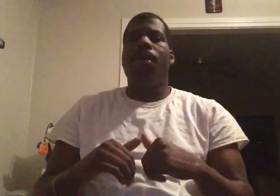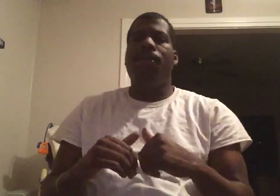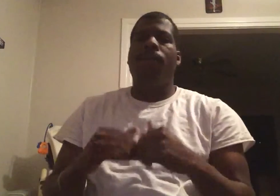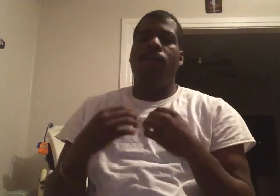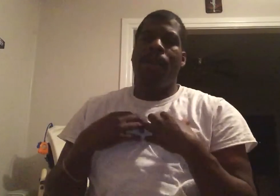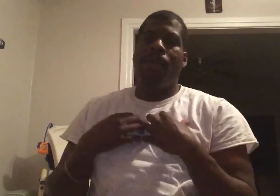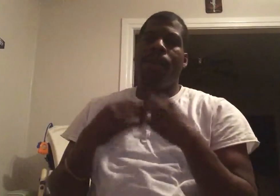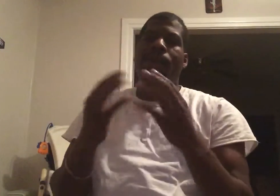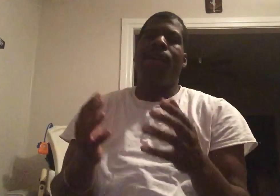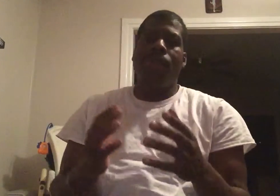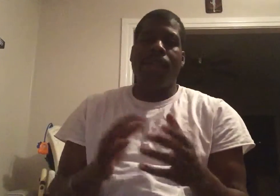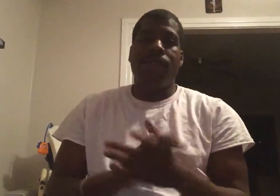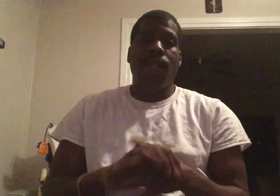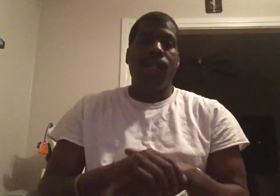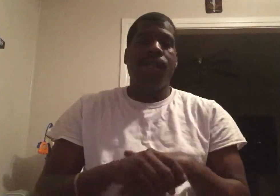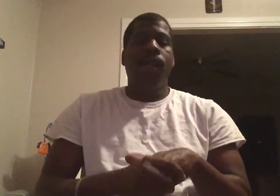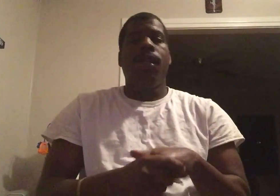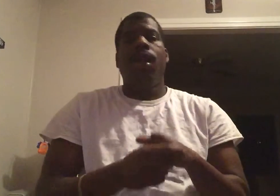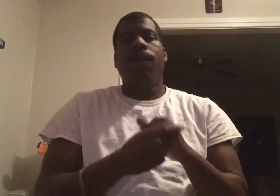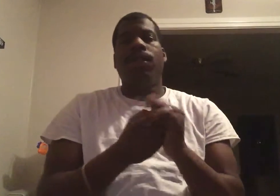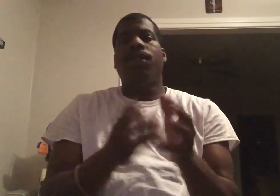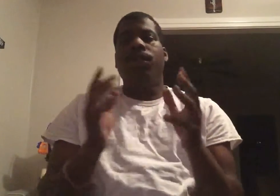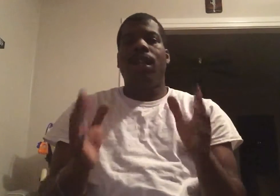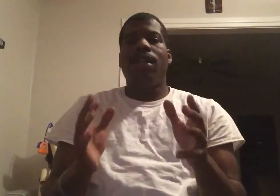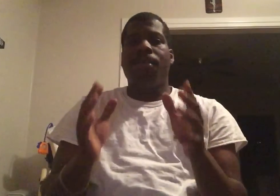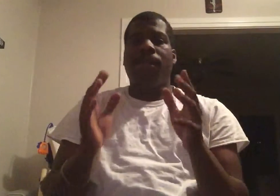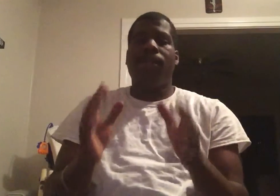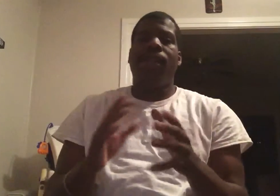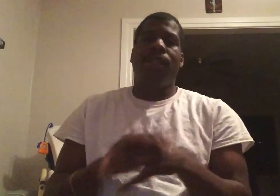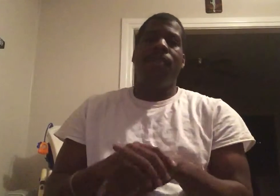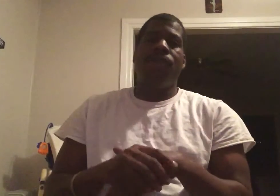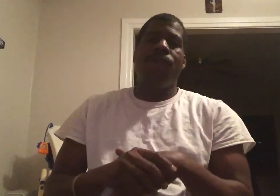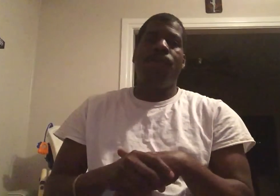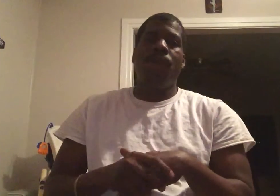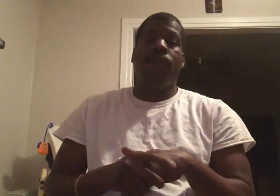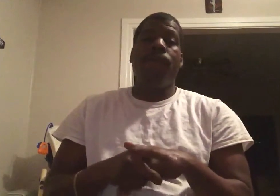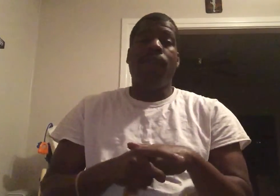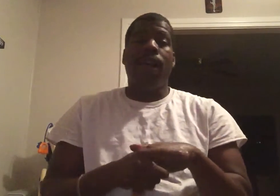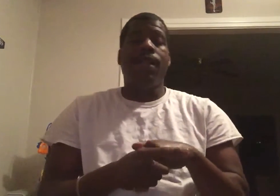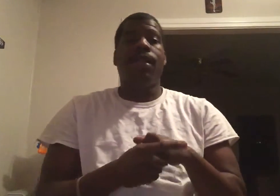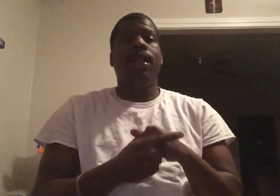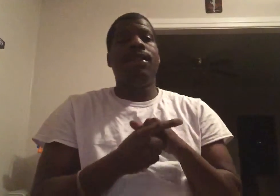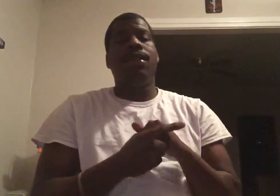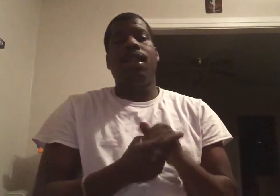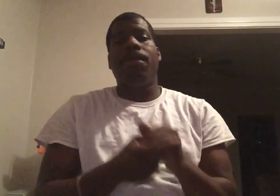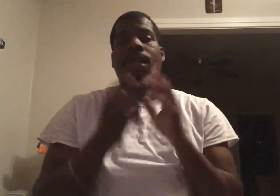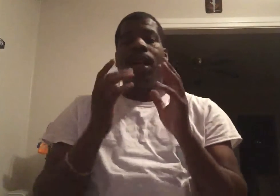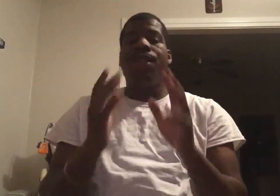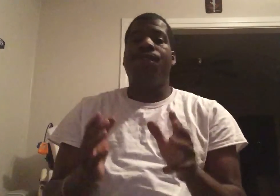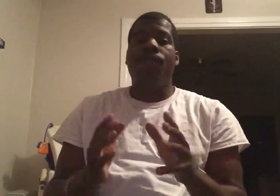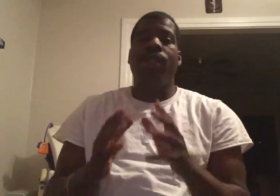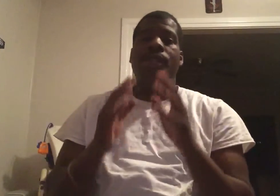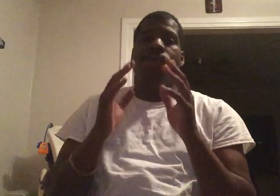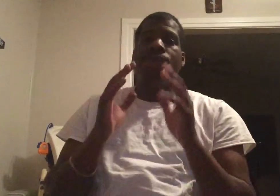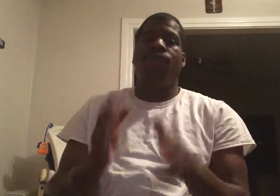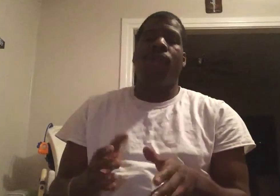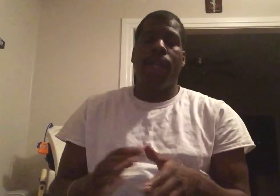comment below Let me know and I'll get back to you guys I want to talk to you guys about tonight's episode of the flash ladies and gentlemen. I enjoyed it. It was great